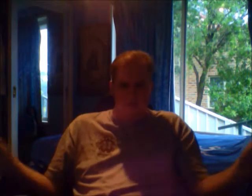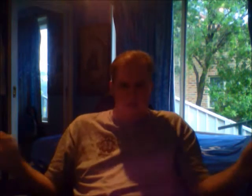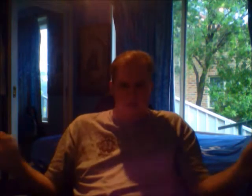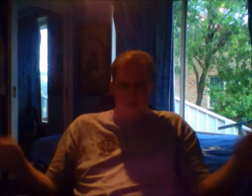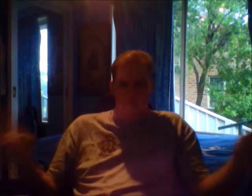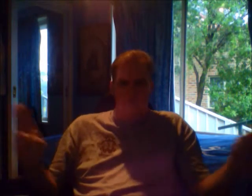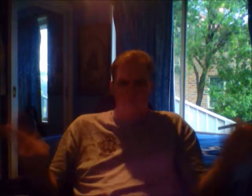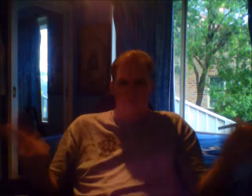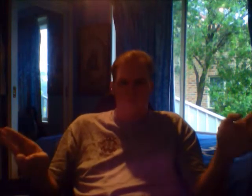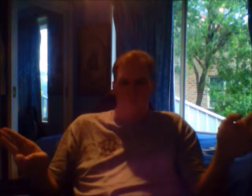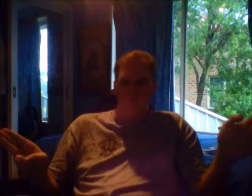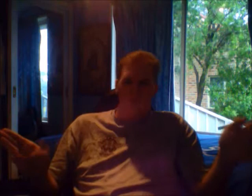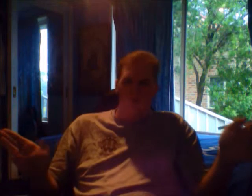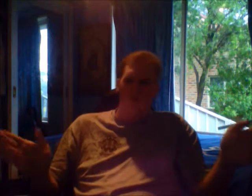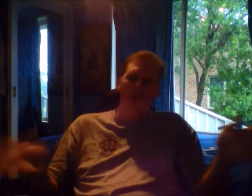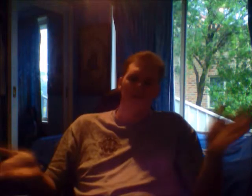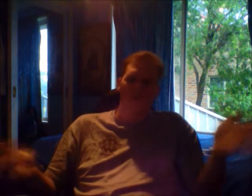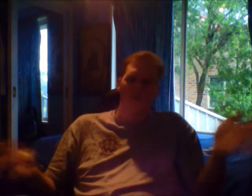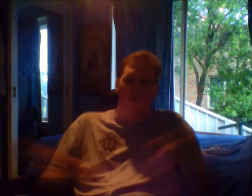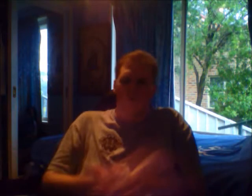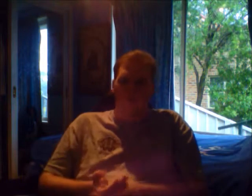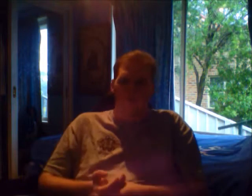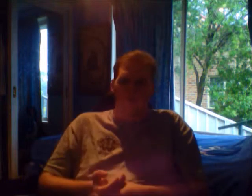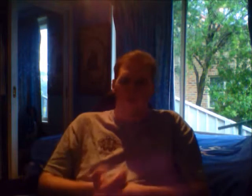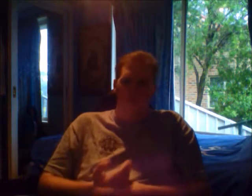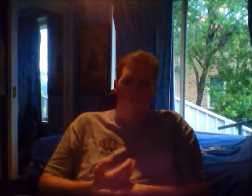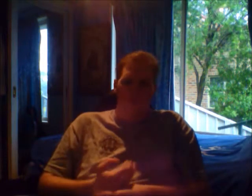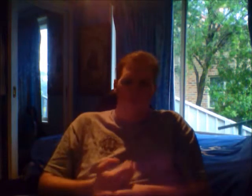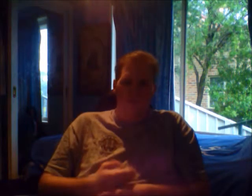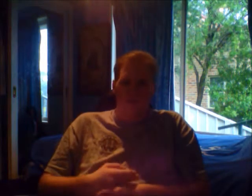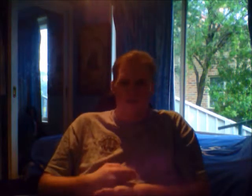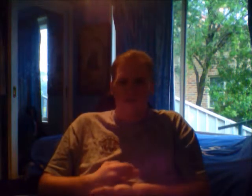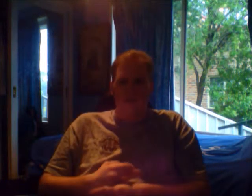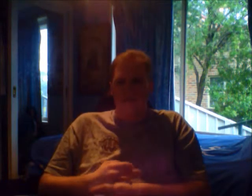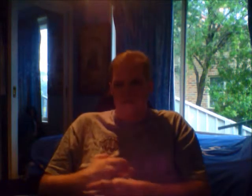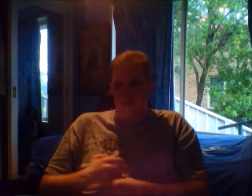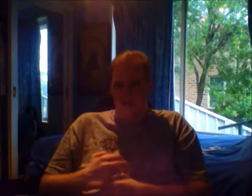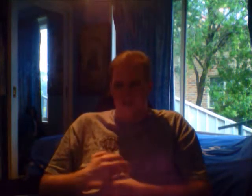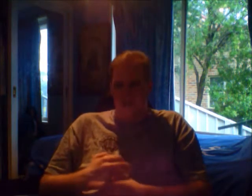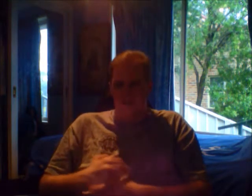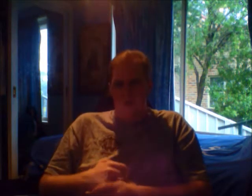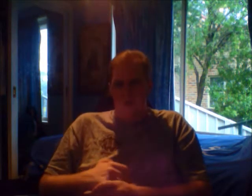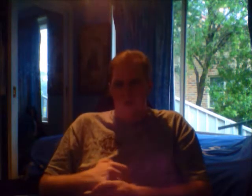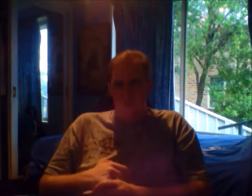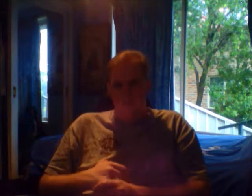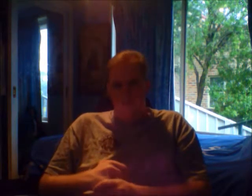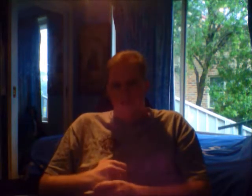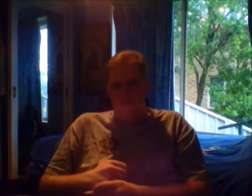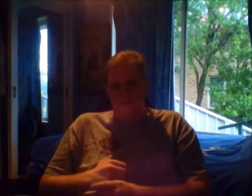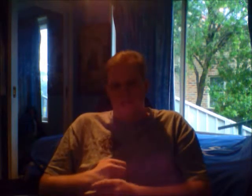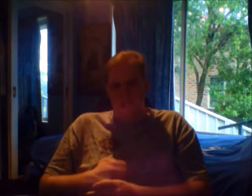scale. Well, actually we'll go, we'll be a bit lenient. At least a nine on the chili scale.